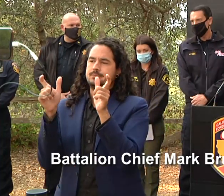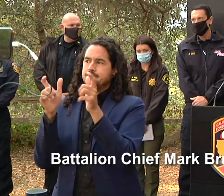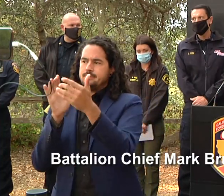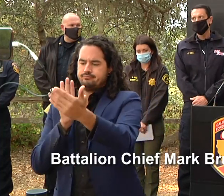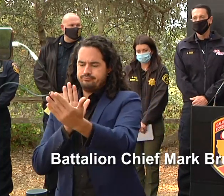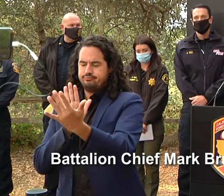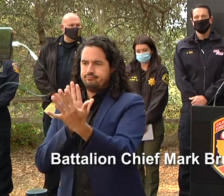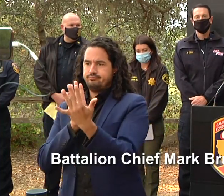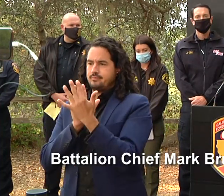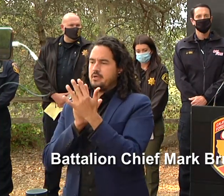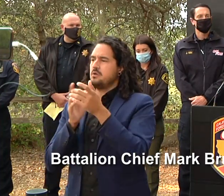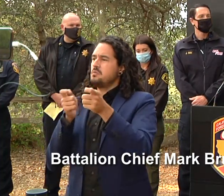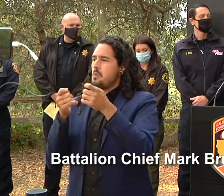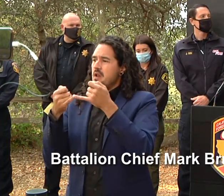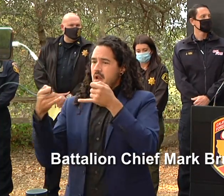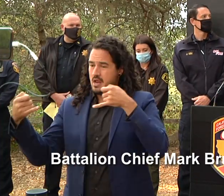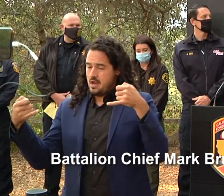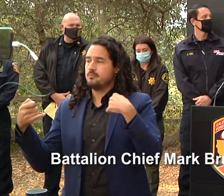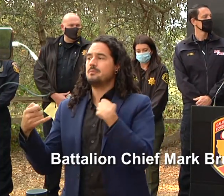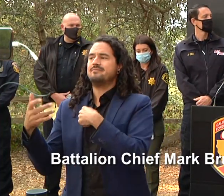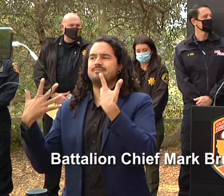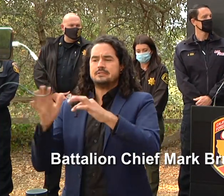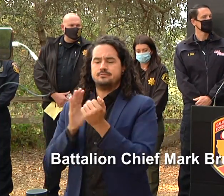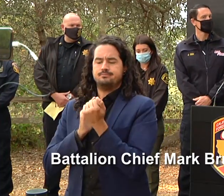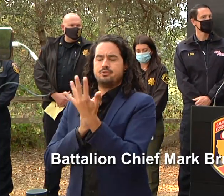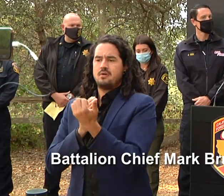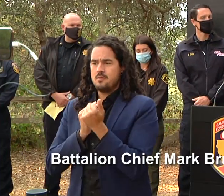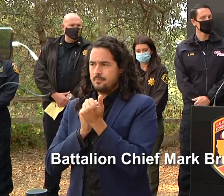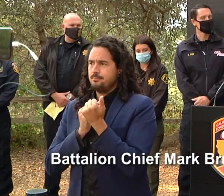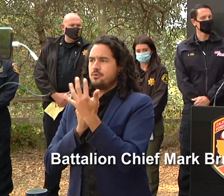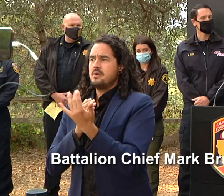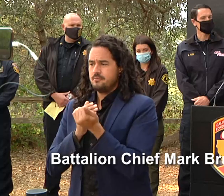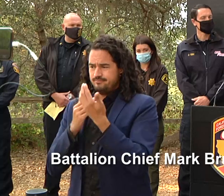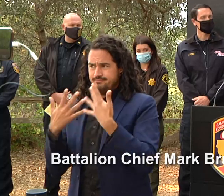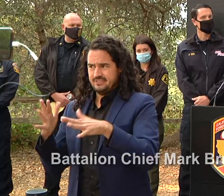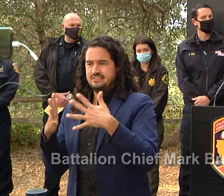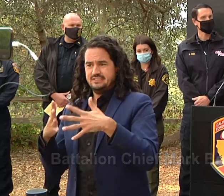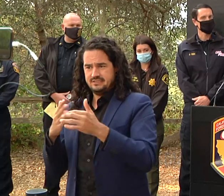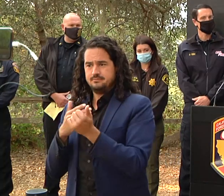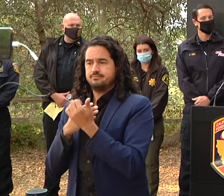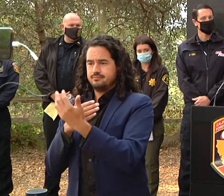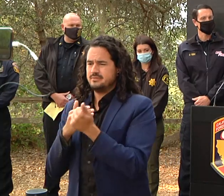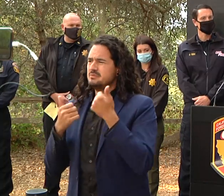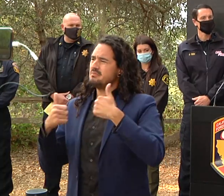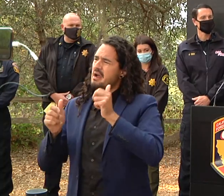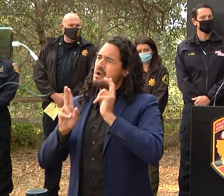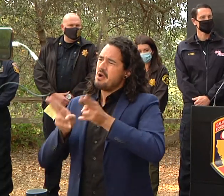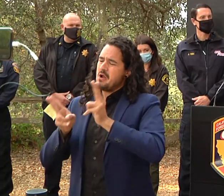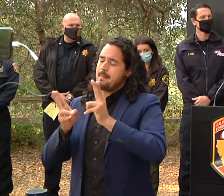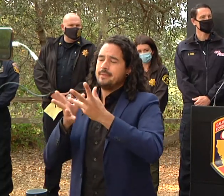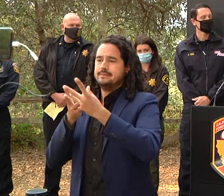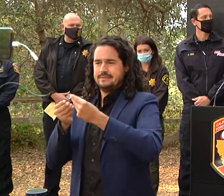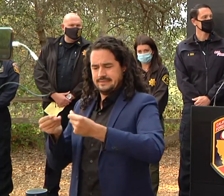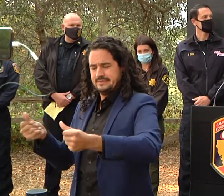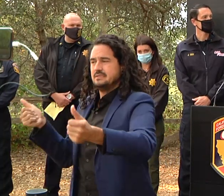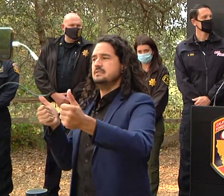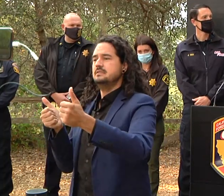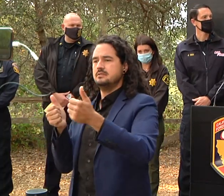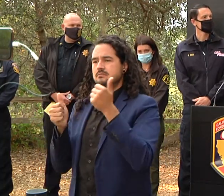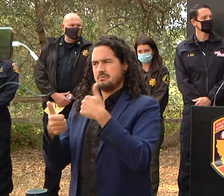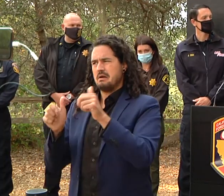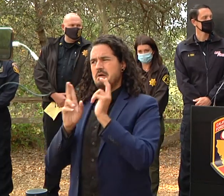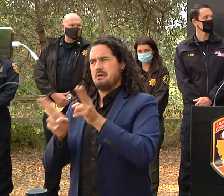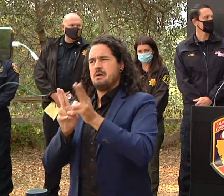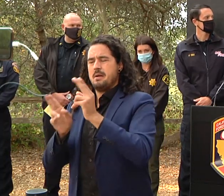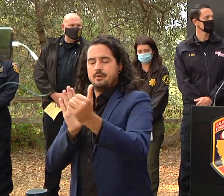operations to help uh make that more effective and uh expedite uh that process so that we can get in and